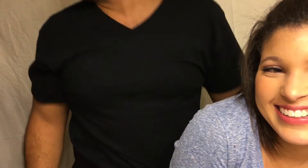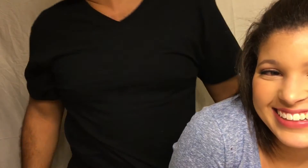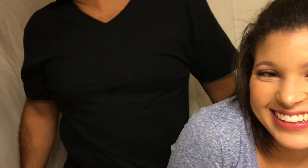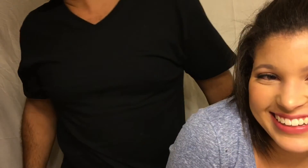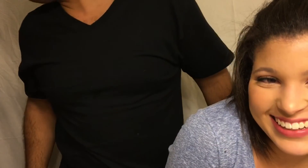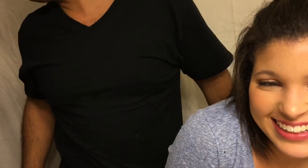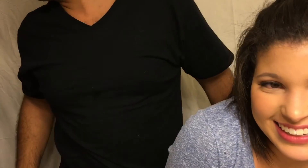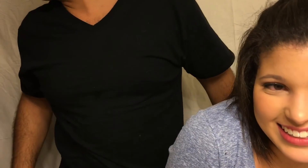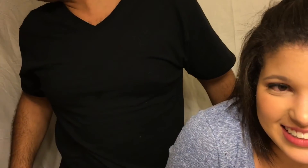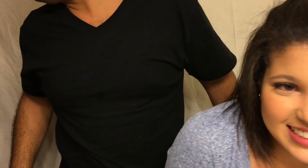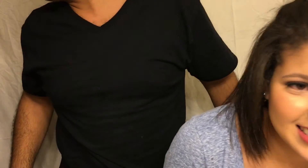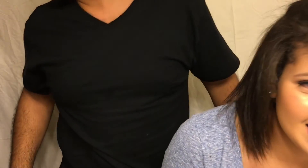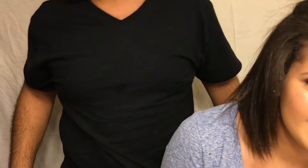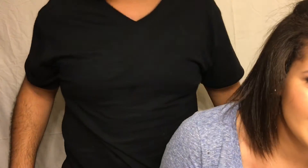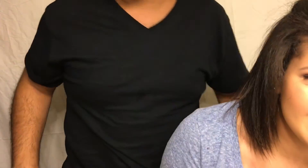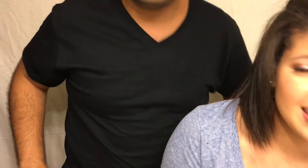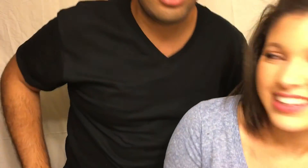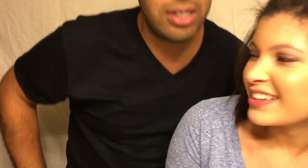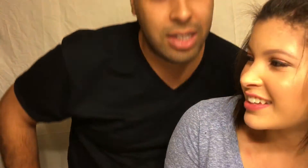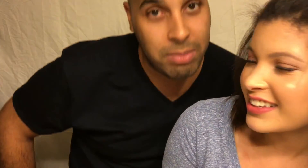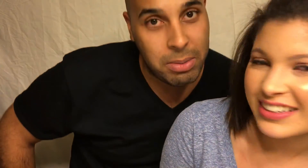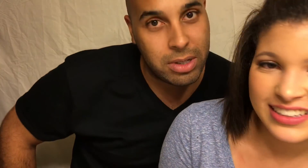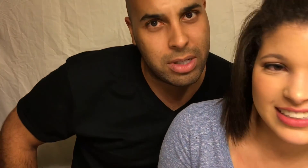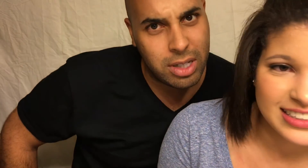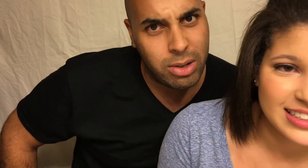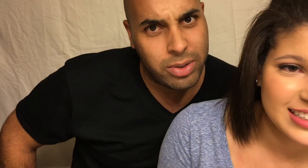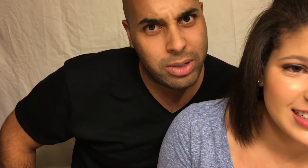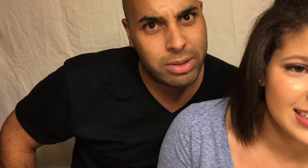We're almost done. Some people are so weird.